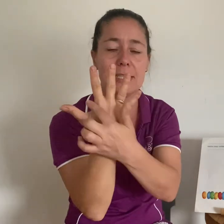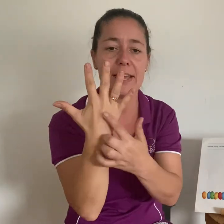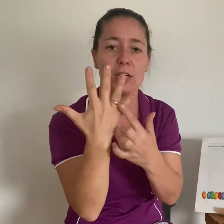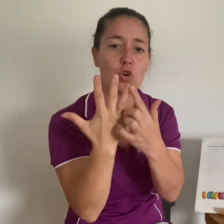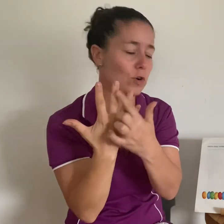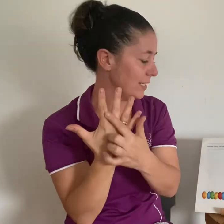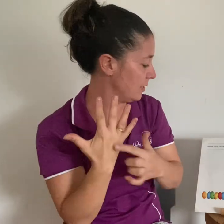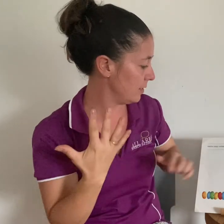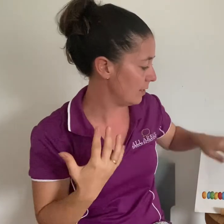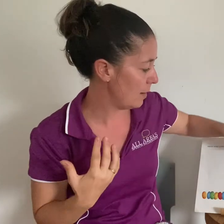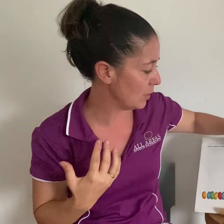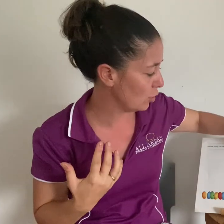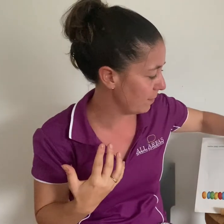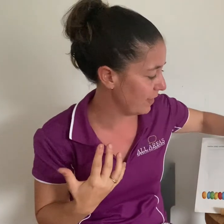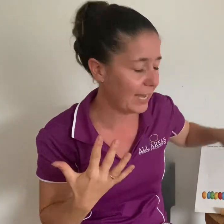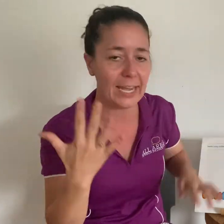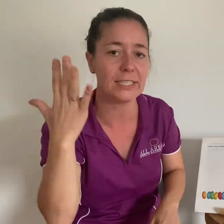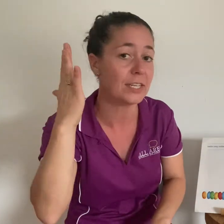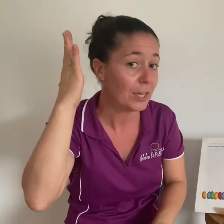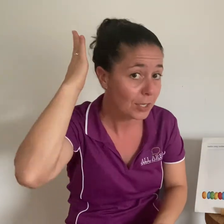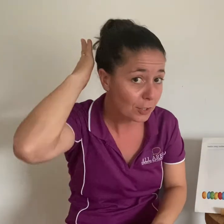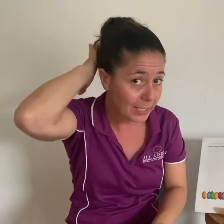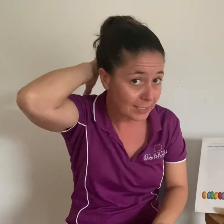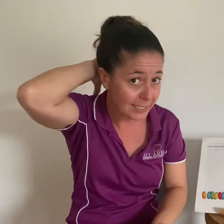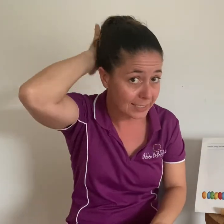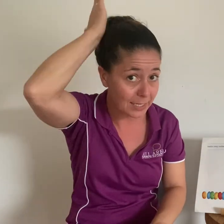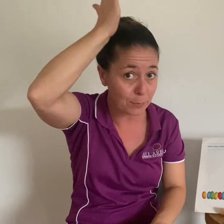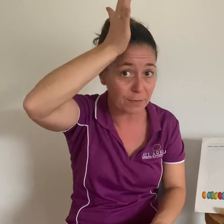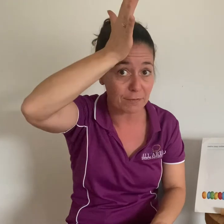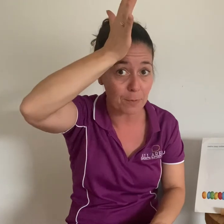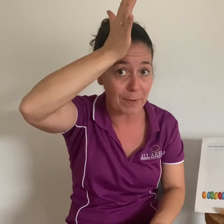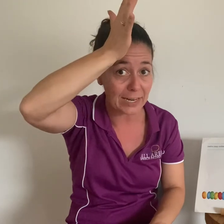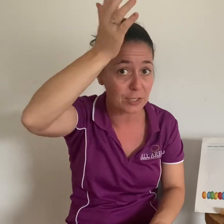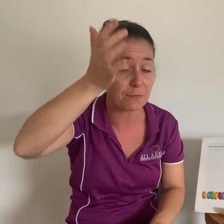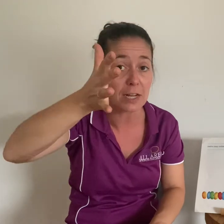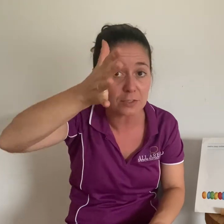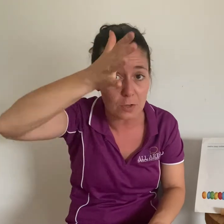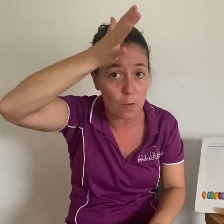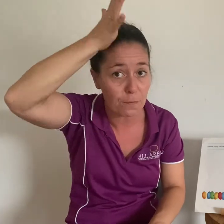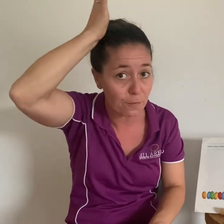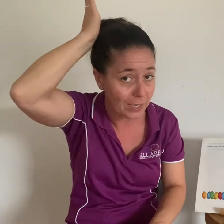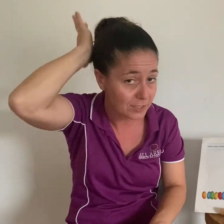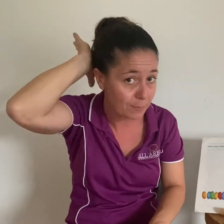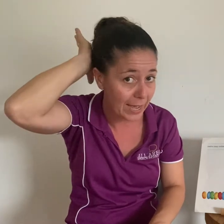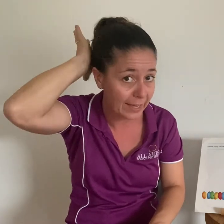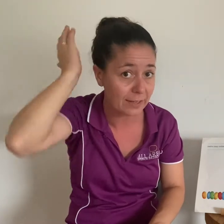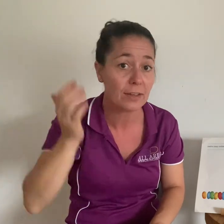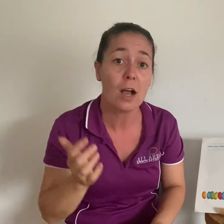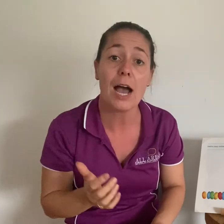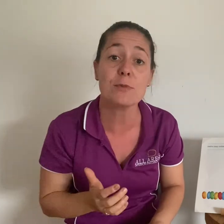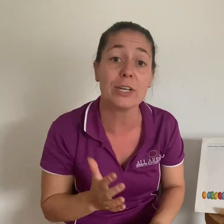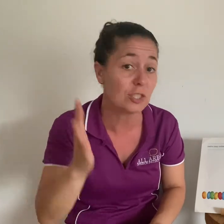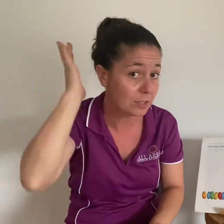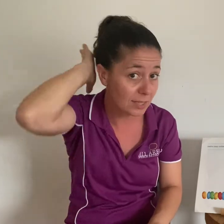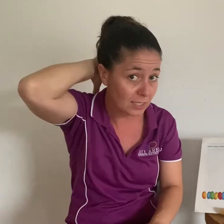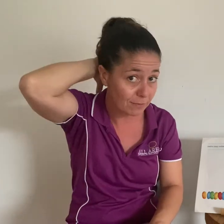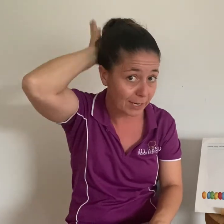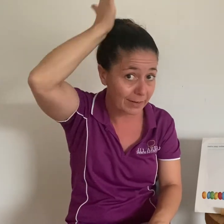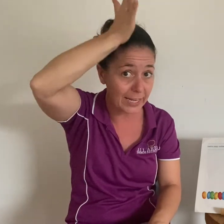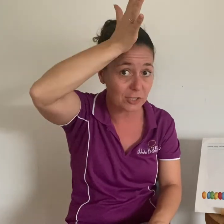like the crest up the top of their head you'll either see it done moving from back to front or front to back i'm going to use this variation